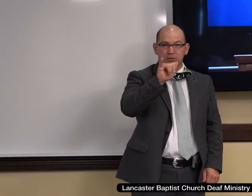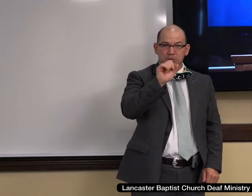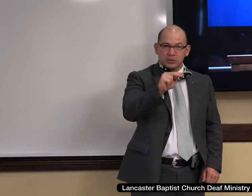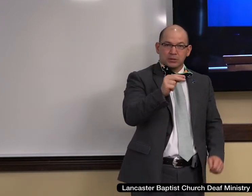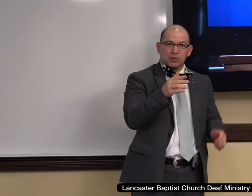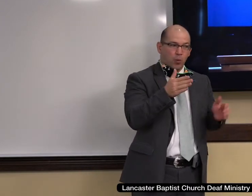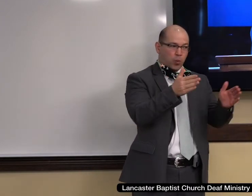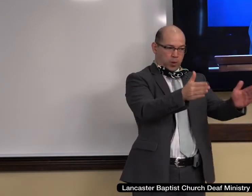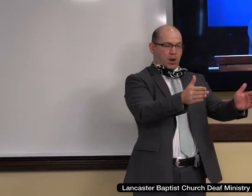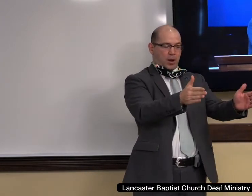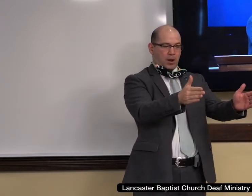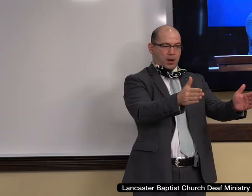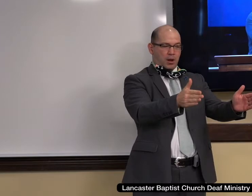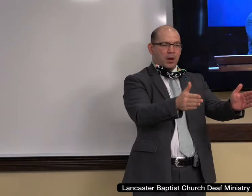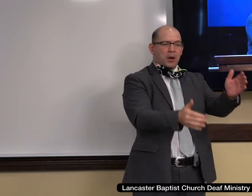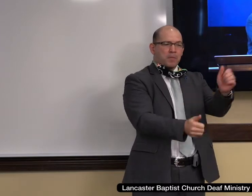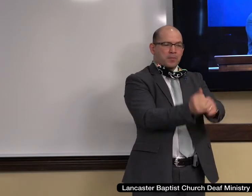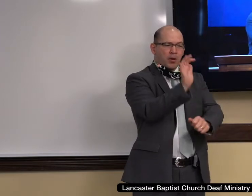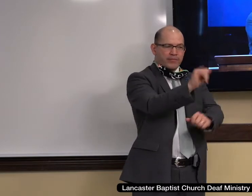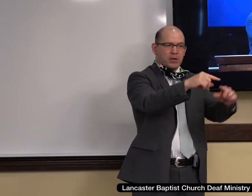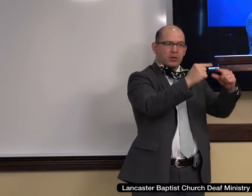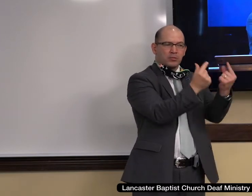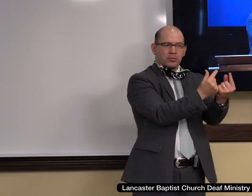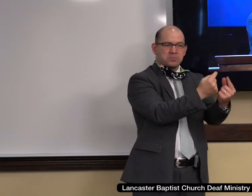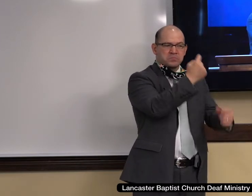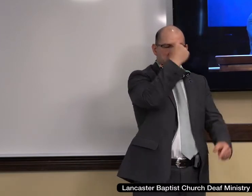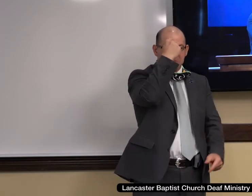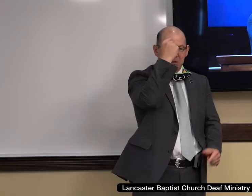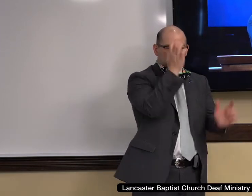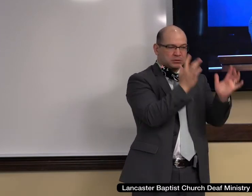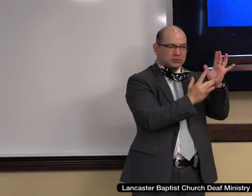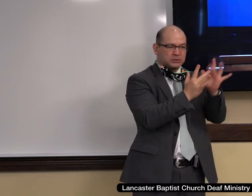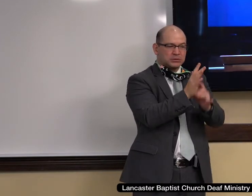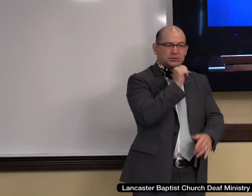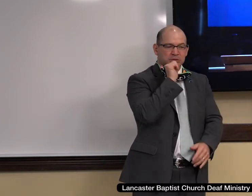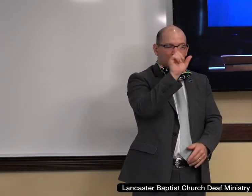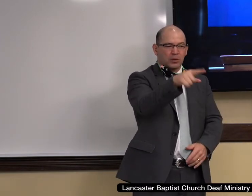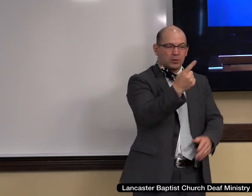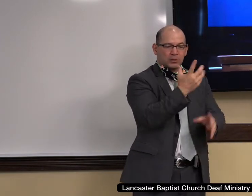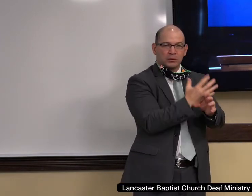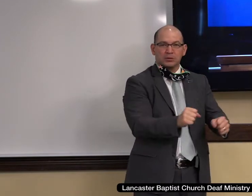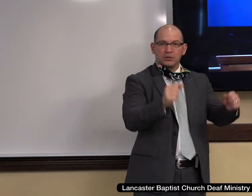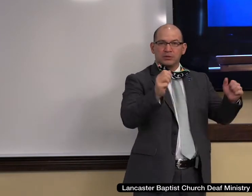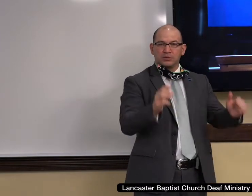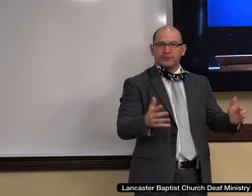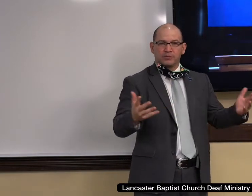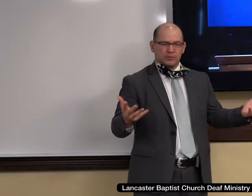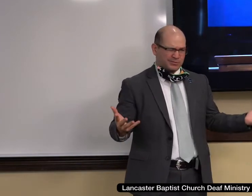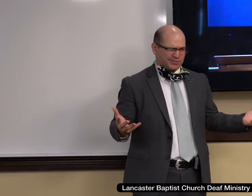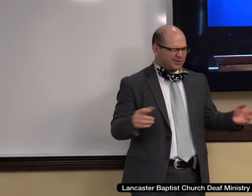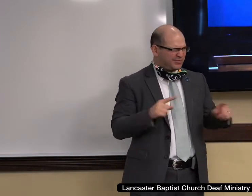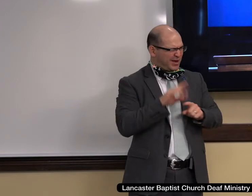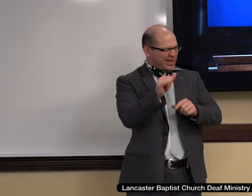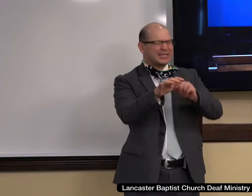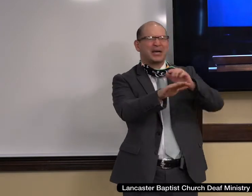Christ alone was the way to salvation. And when you can't get the cornerstone right, it's no wonder